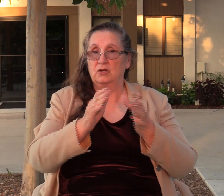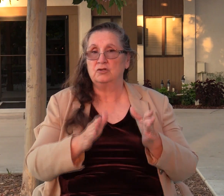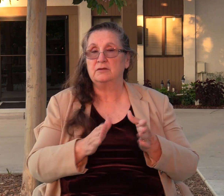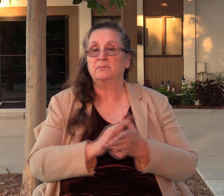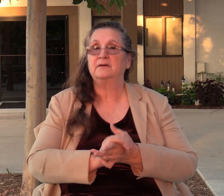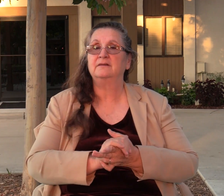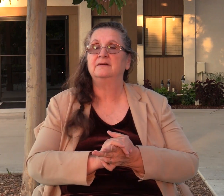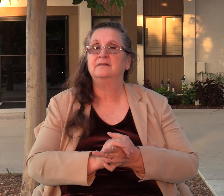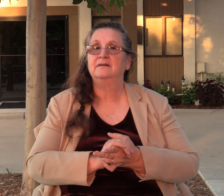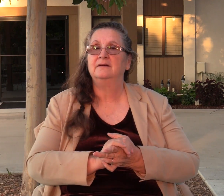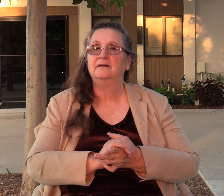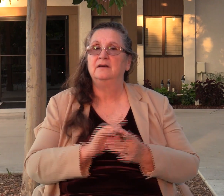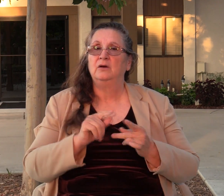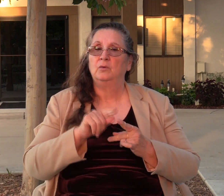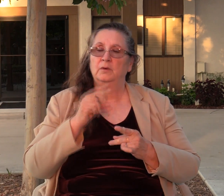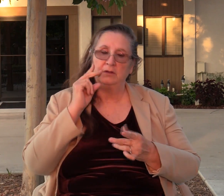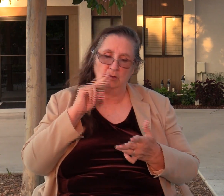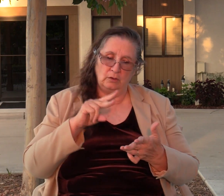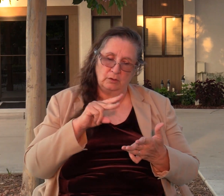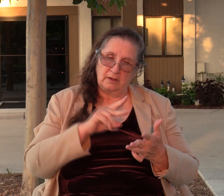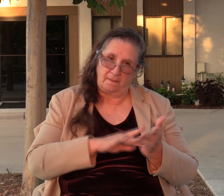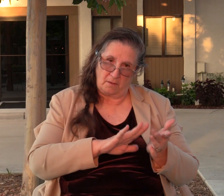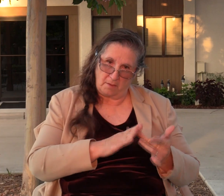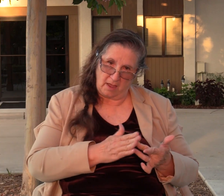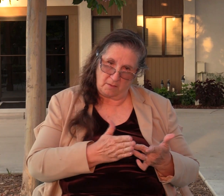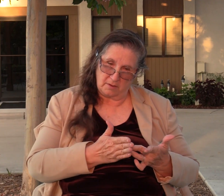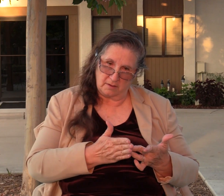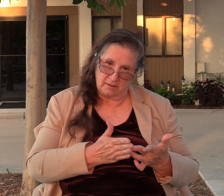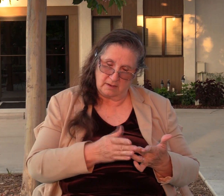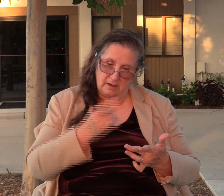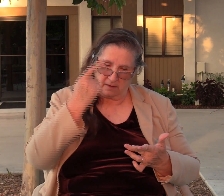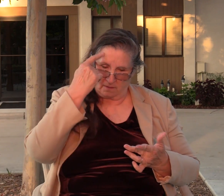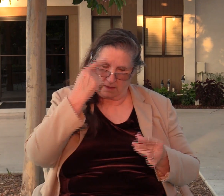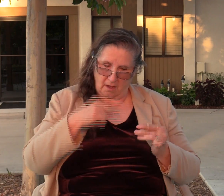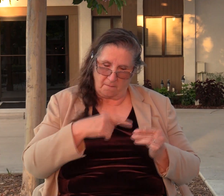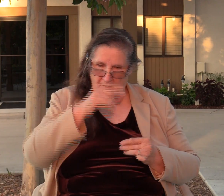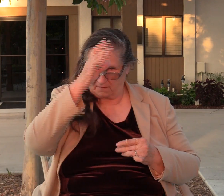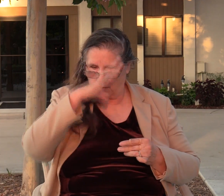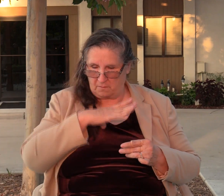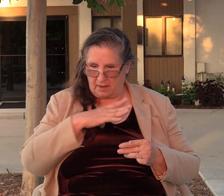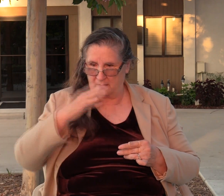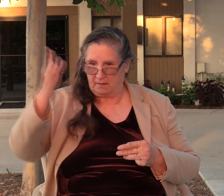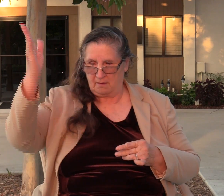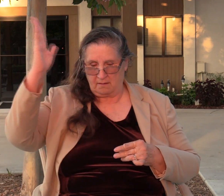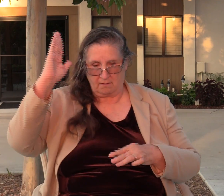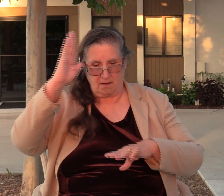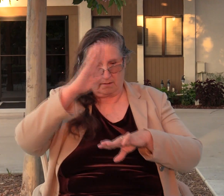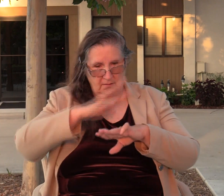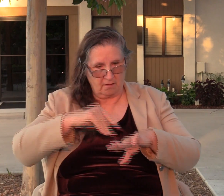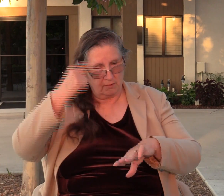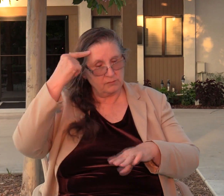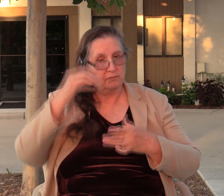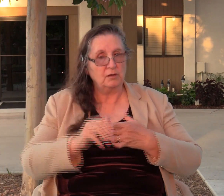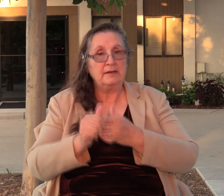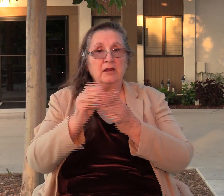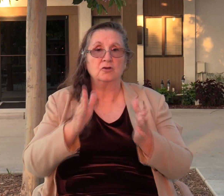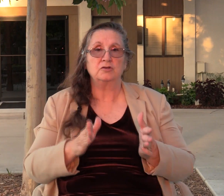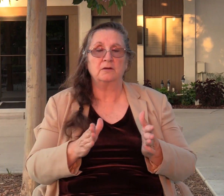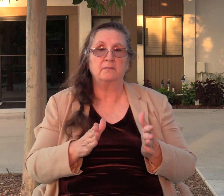When you look at the Bible and you think about the men God called to be leaders, you'll notice something that